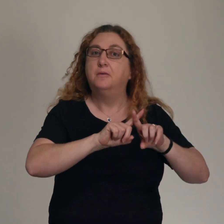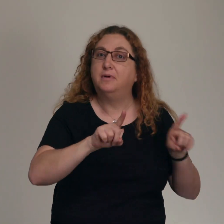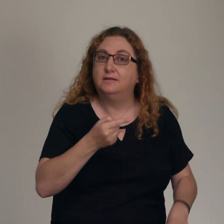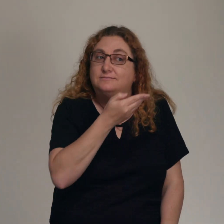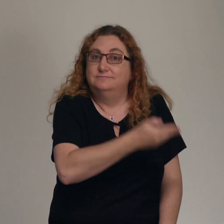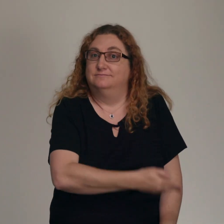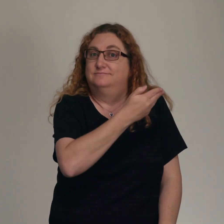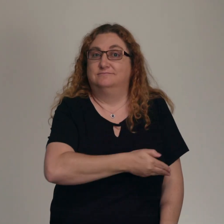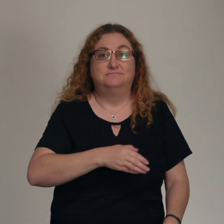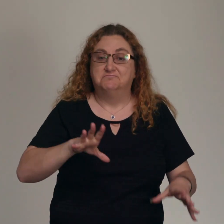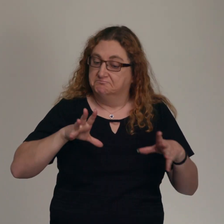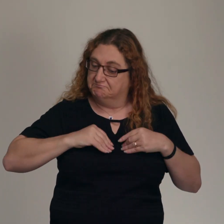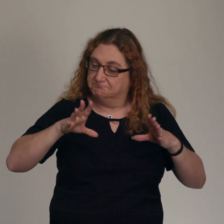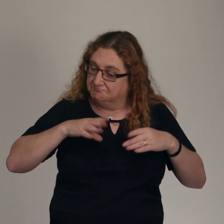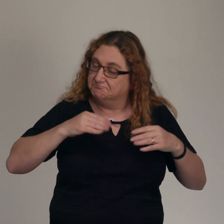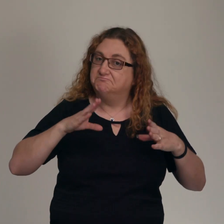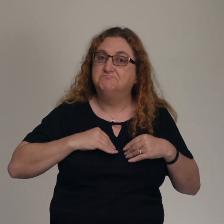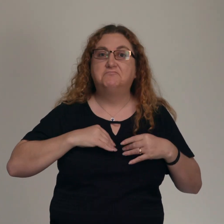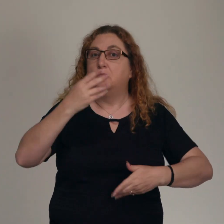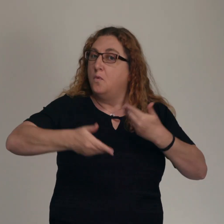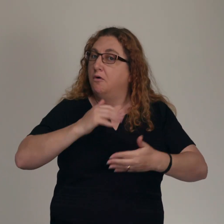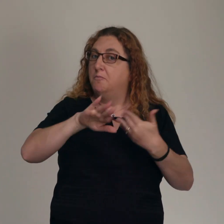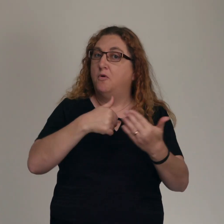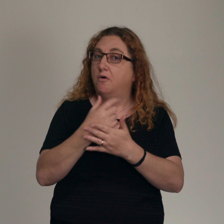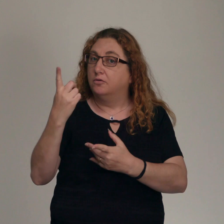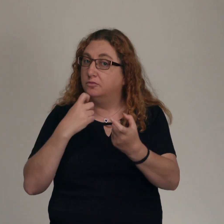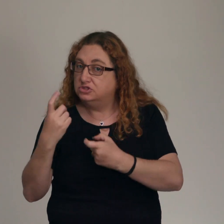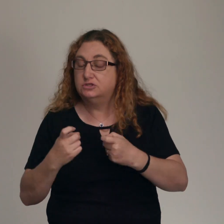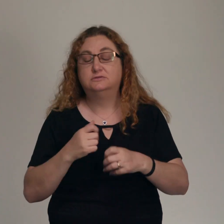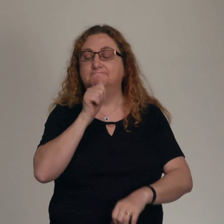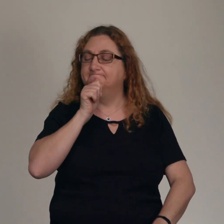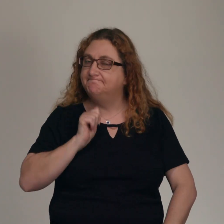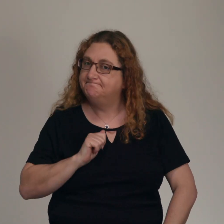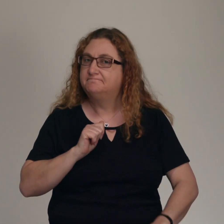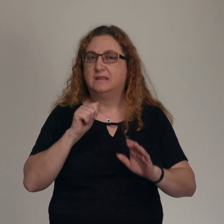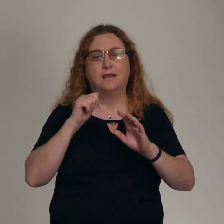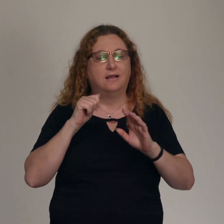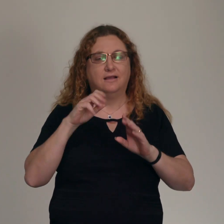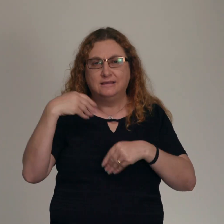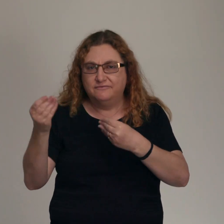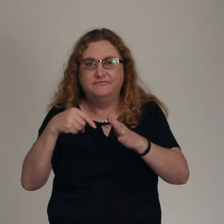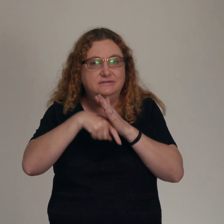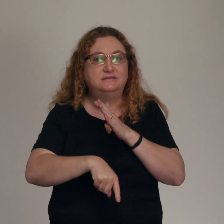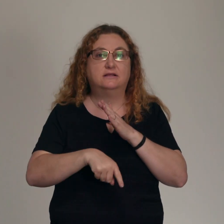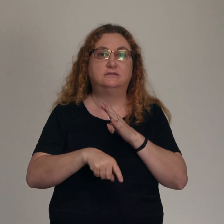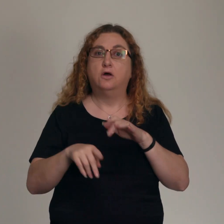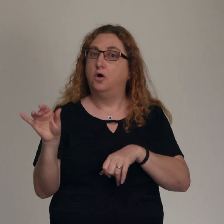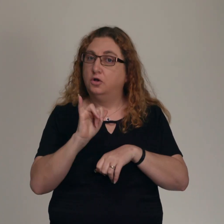every single question. He's been patient with us. He's been thorough. He's been detailed. He's also been an incredibly visionary person in this